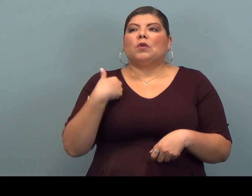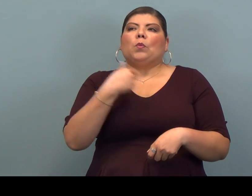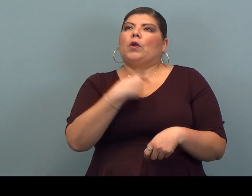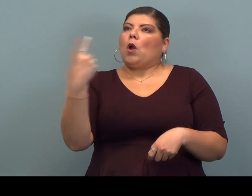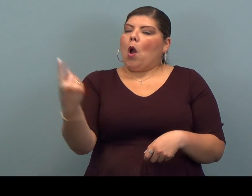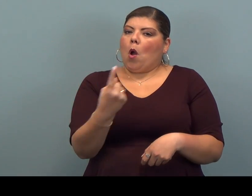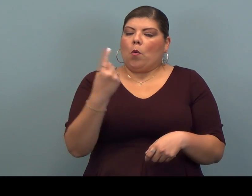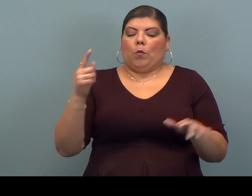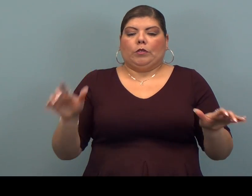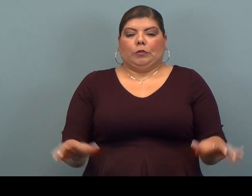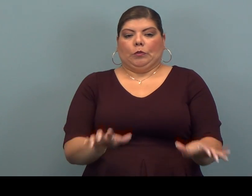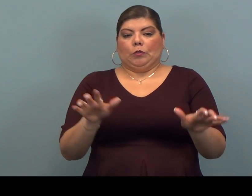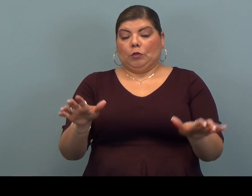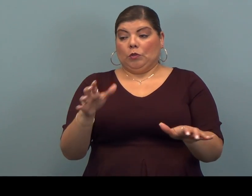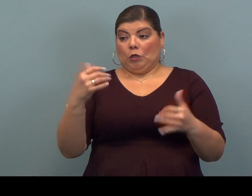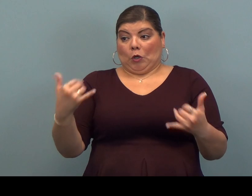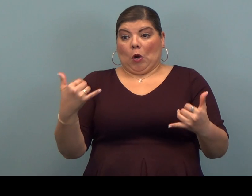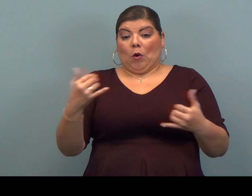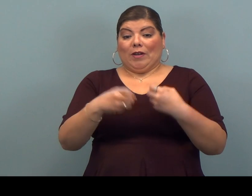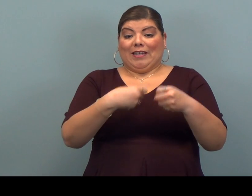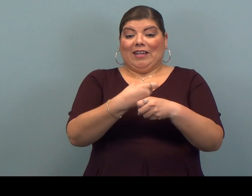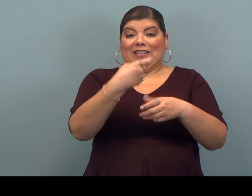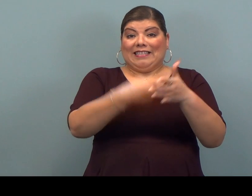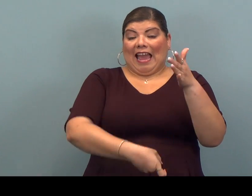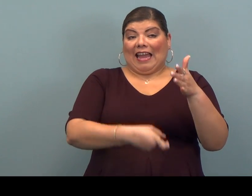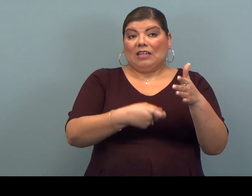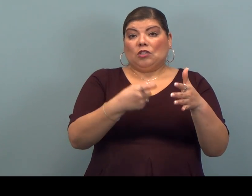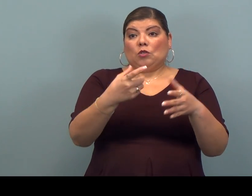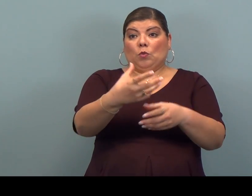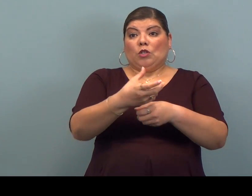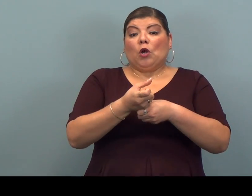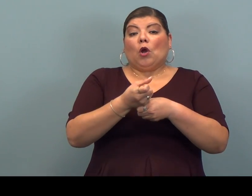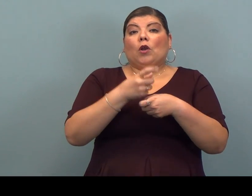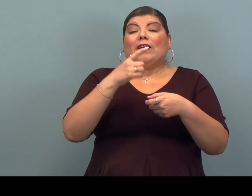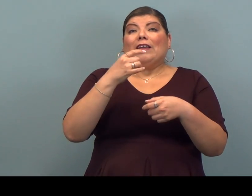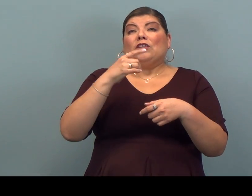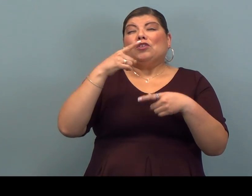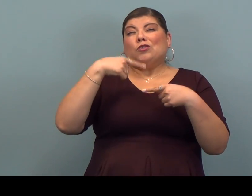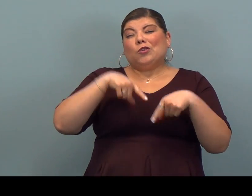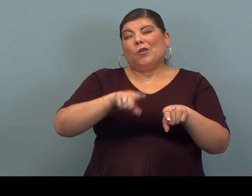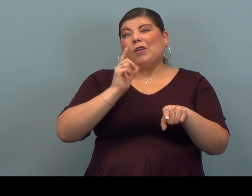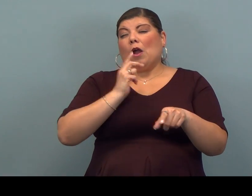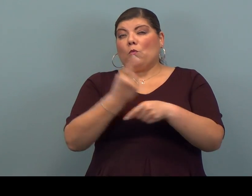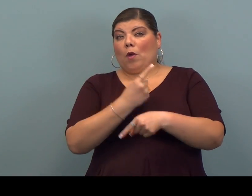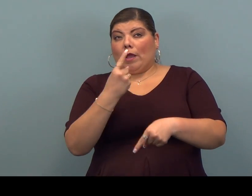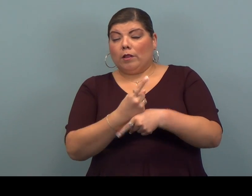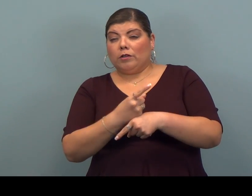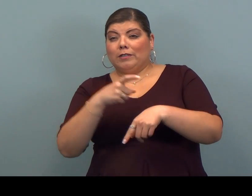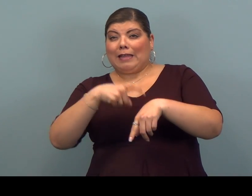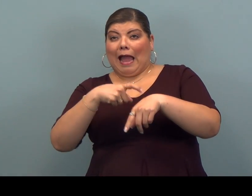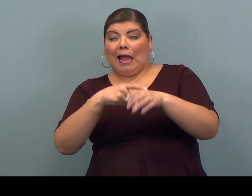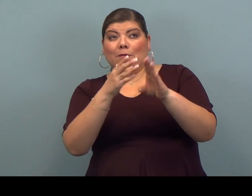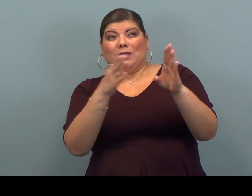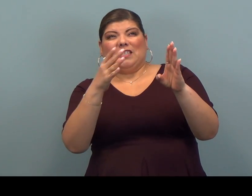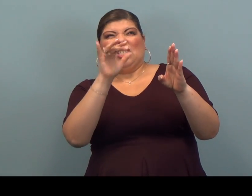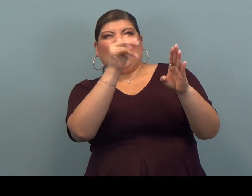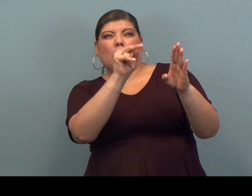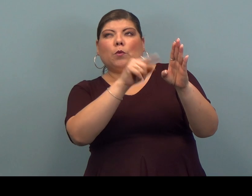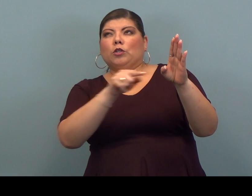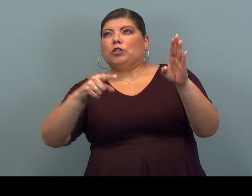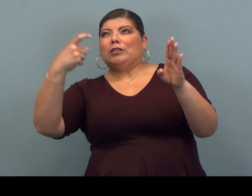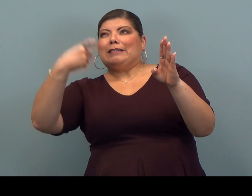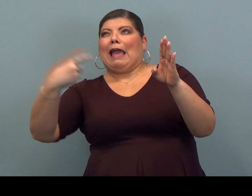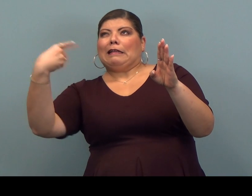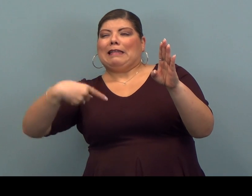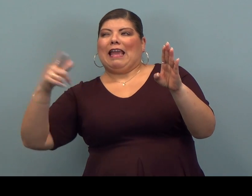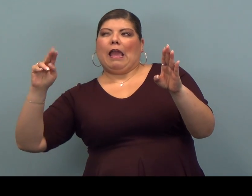We always do the current year tax return during our regular tax season, which runs from the end of January until tax